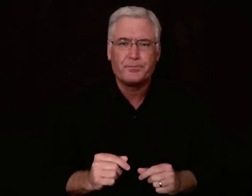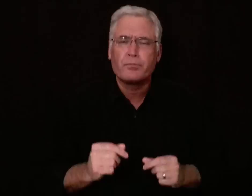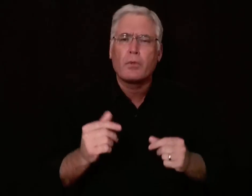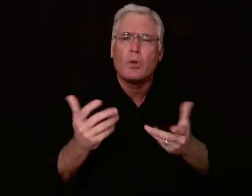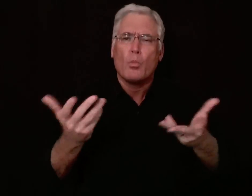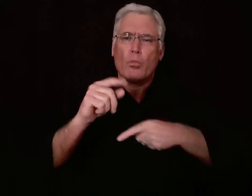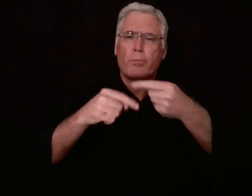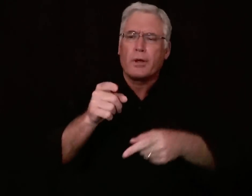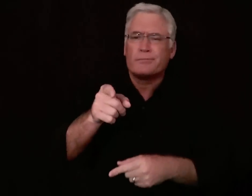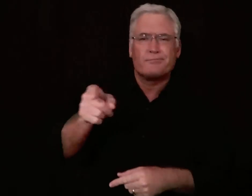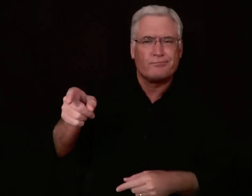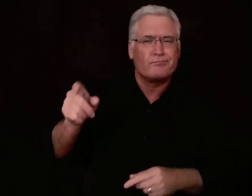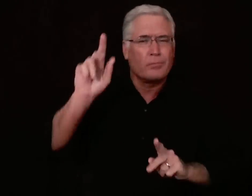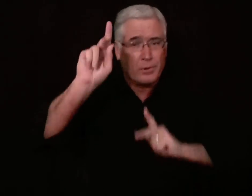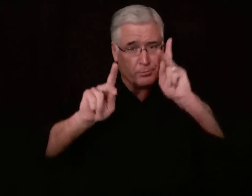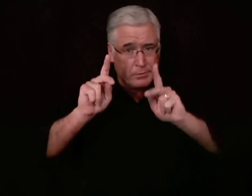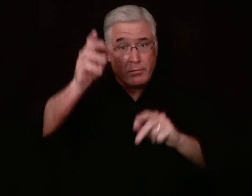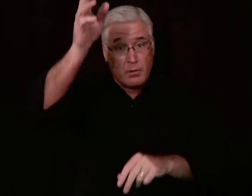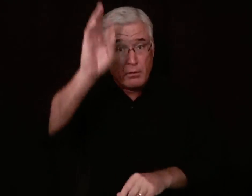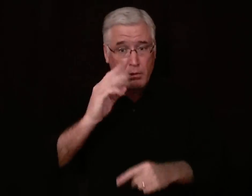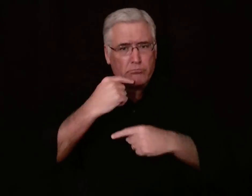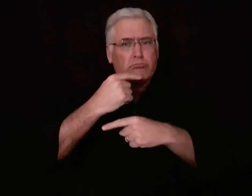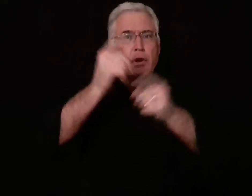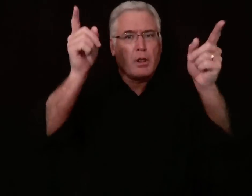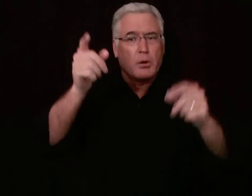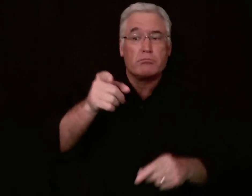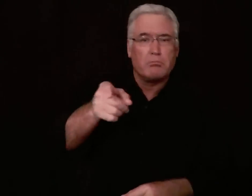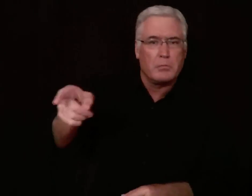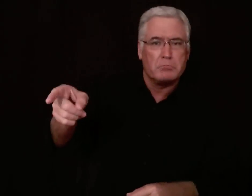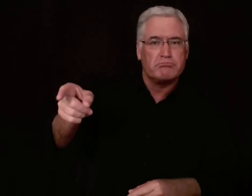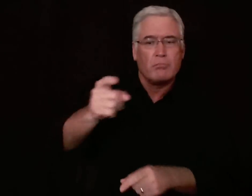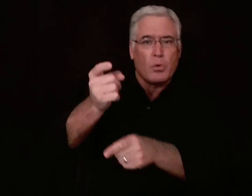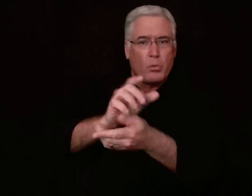sins. What about the people who God has declared righteous?